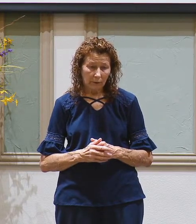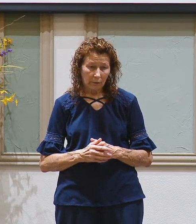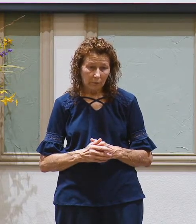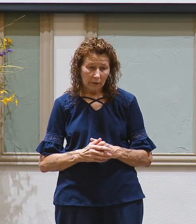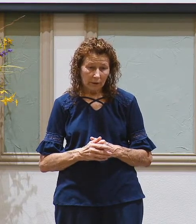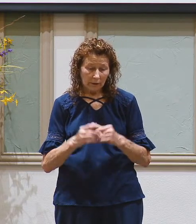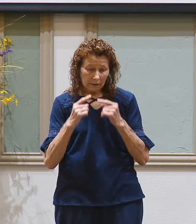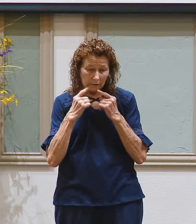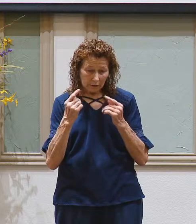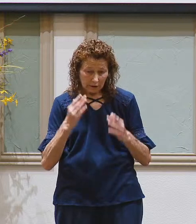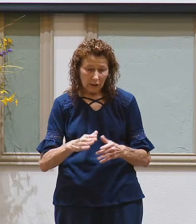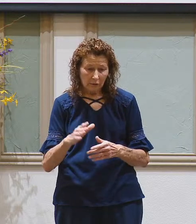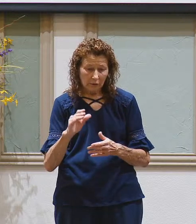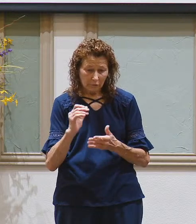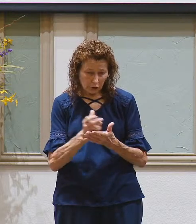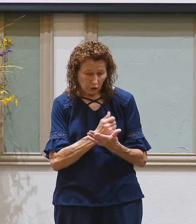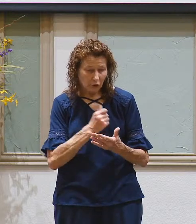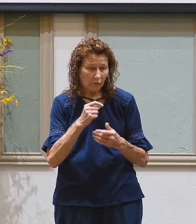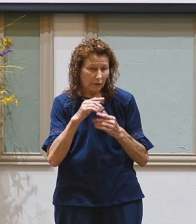Sinners deserving death.